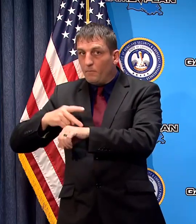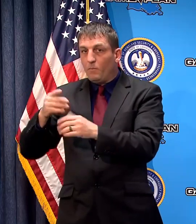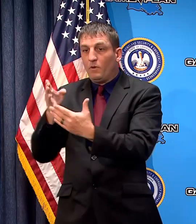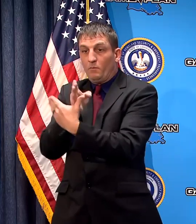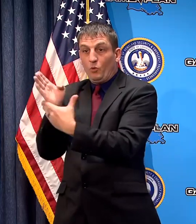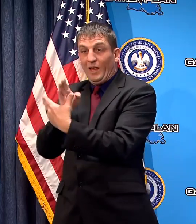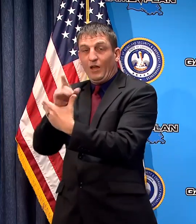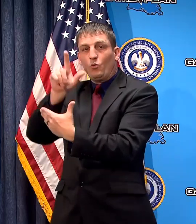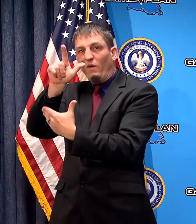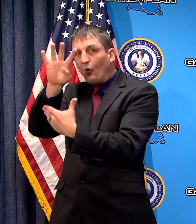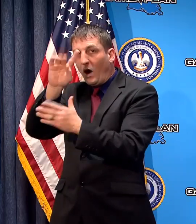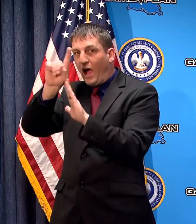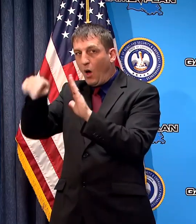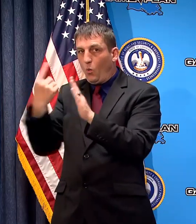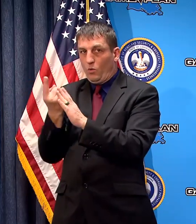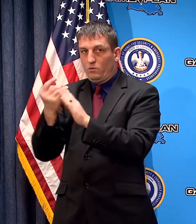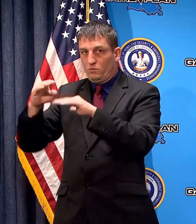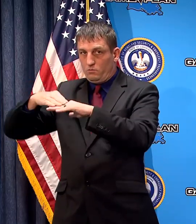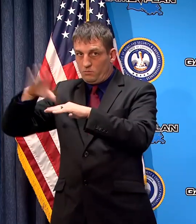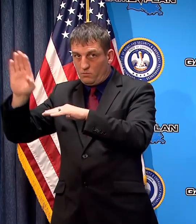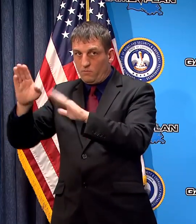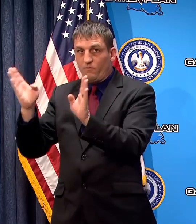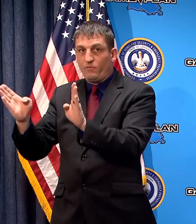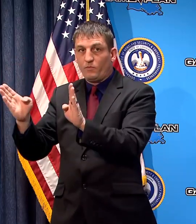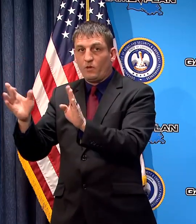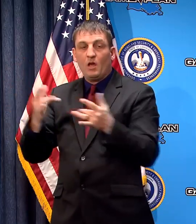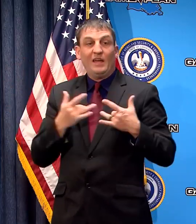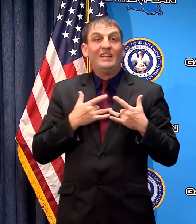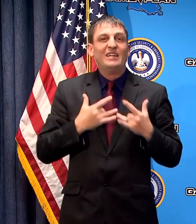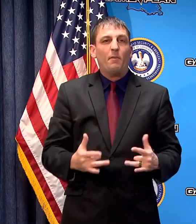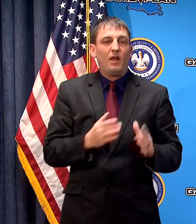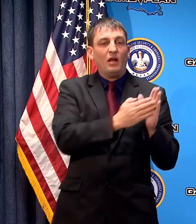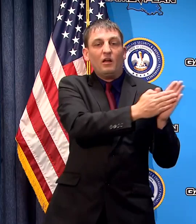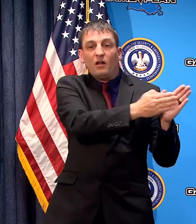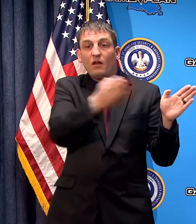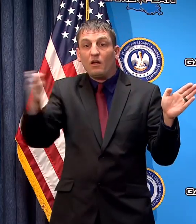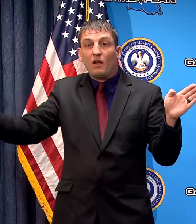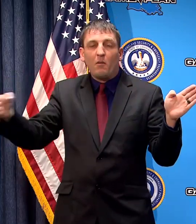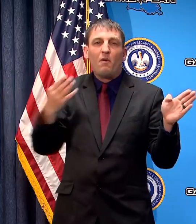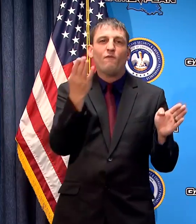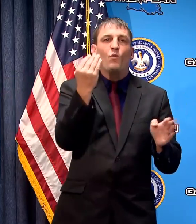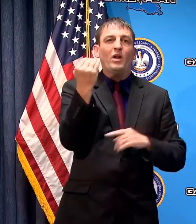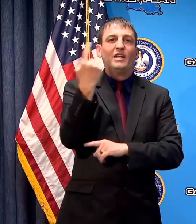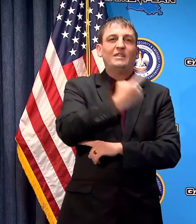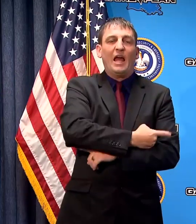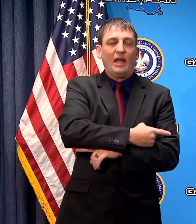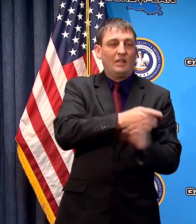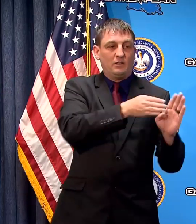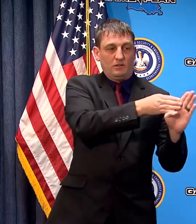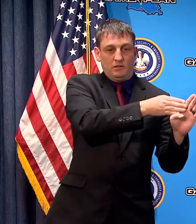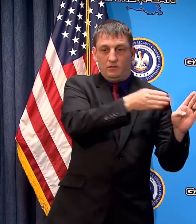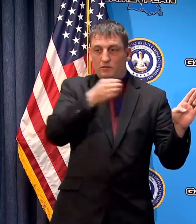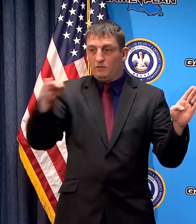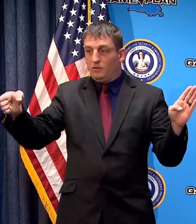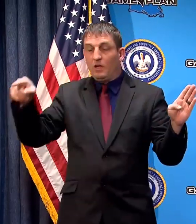now typically you've got a 14 day run before you would even have that first test well